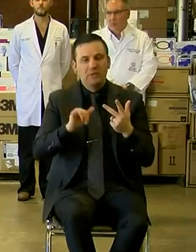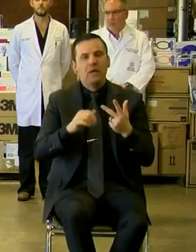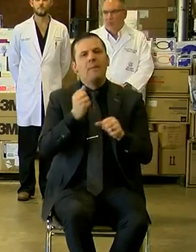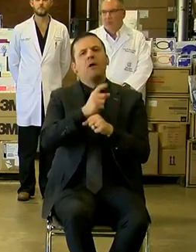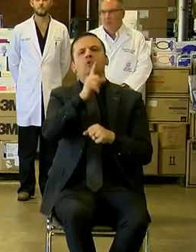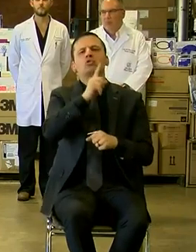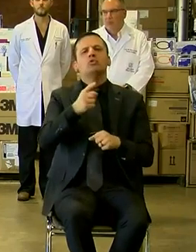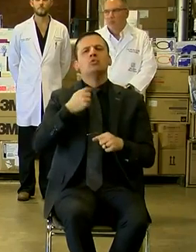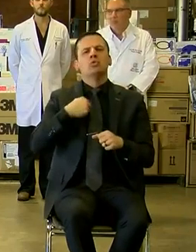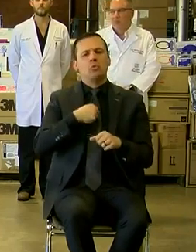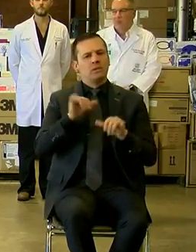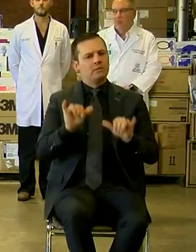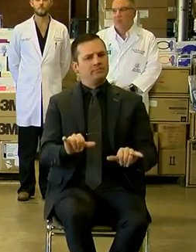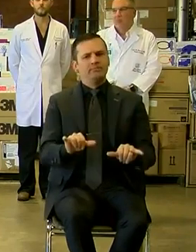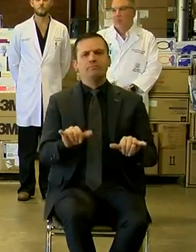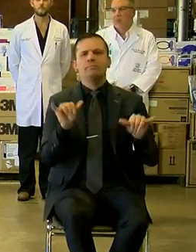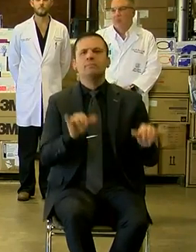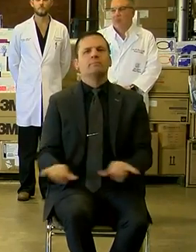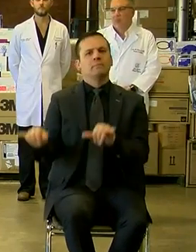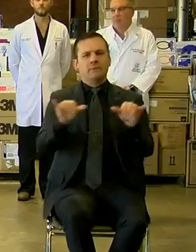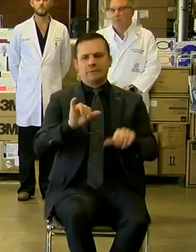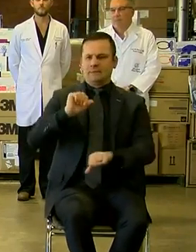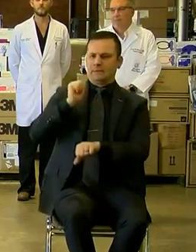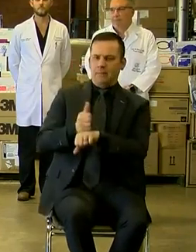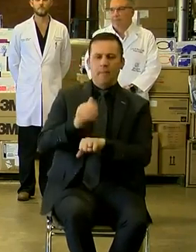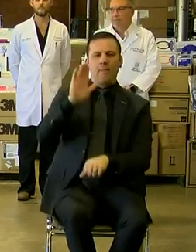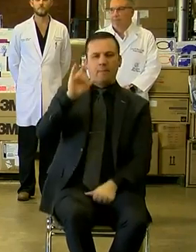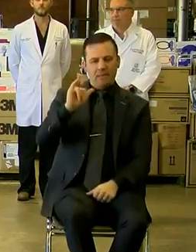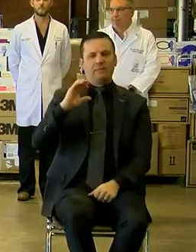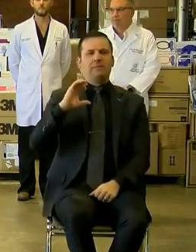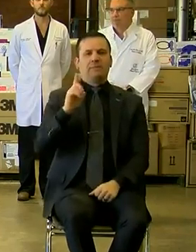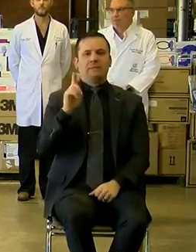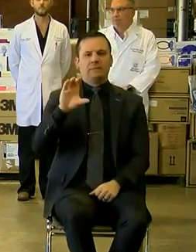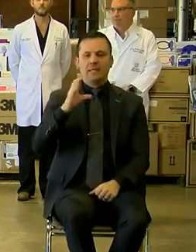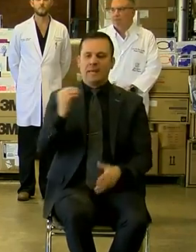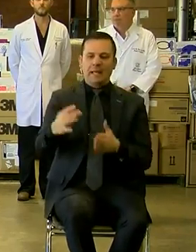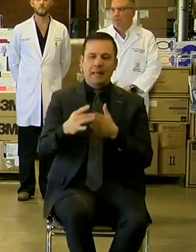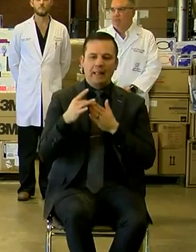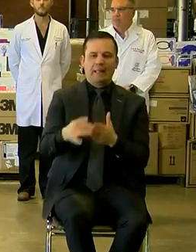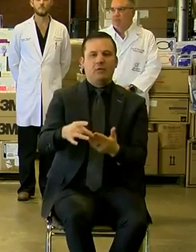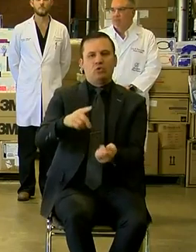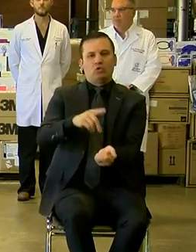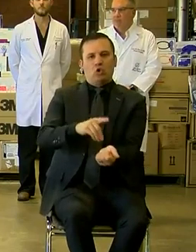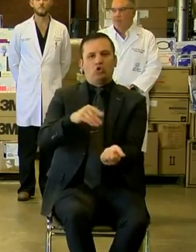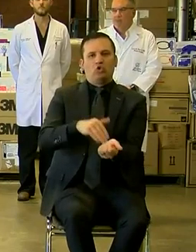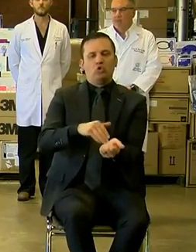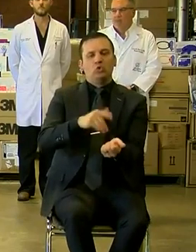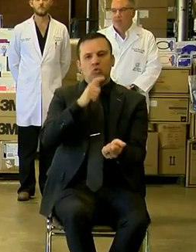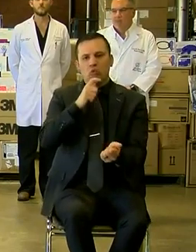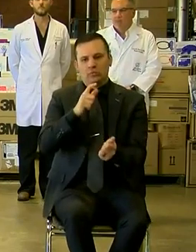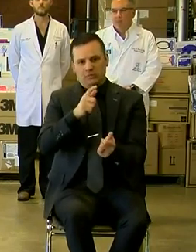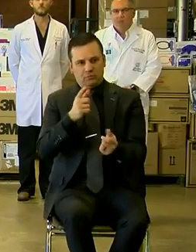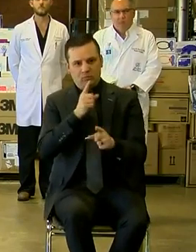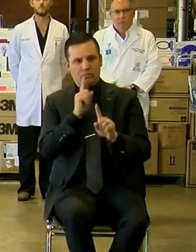maintaining the standards that are established by the CDC and by the lead doctors in response to COVID-19.